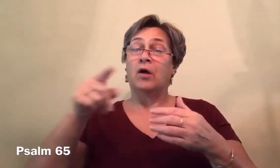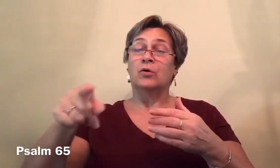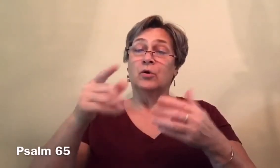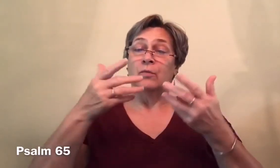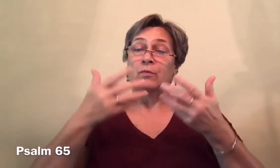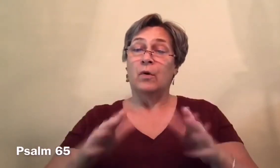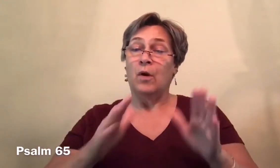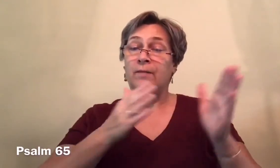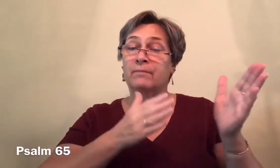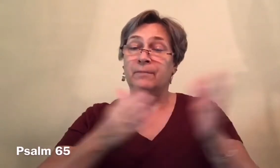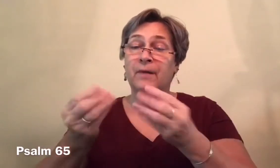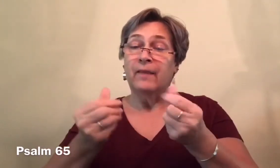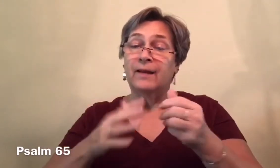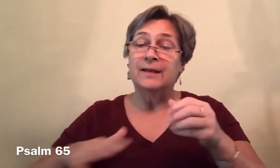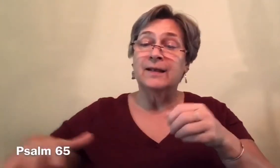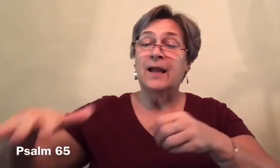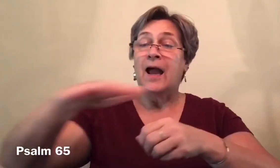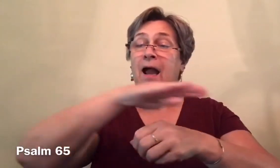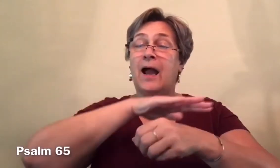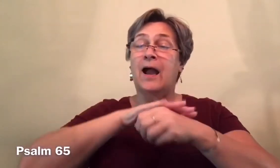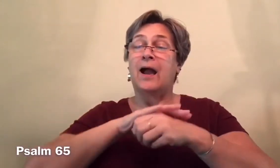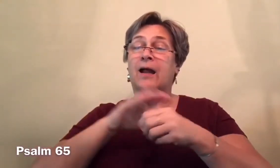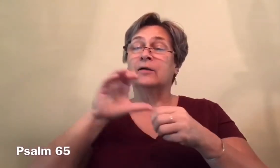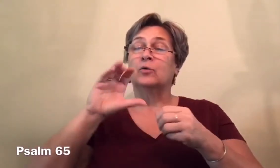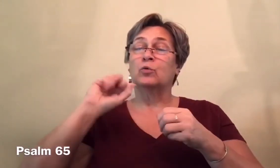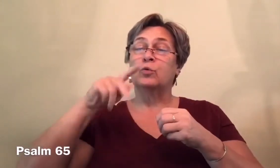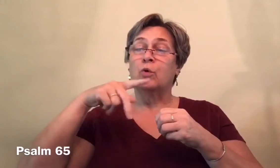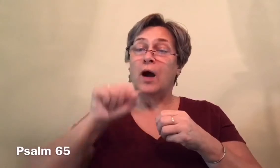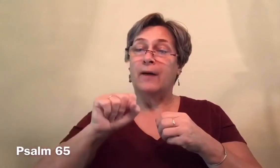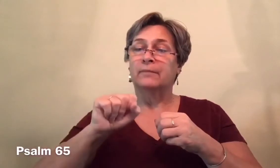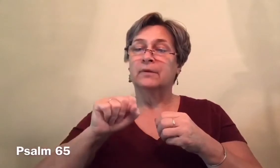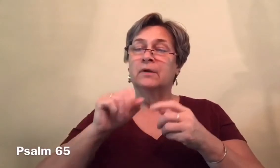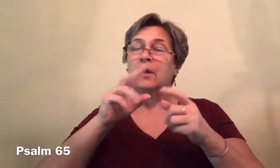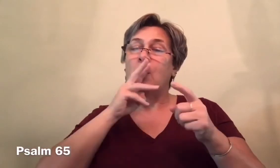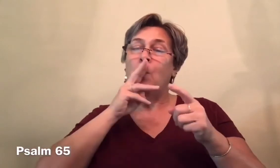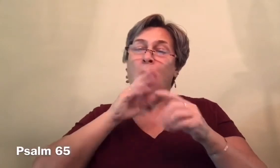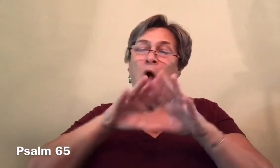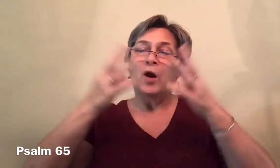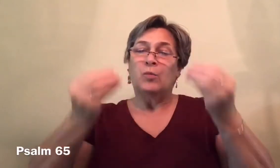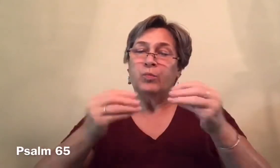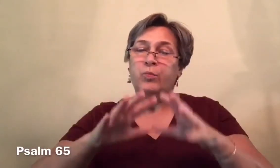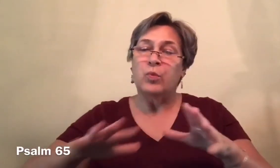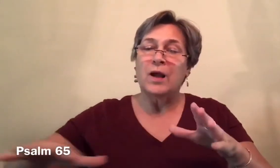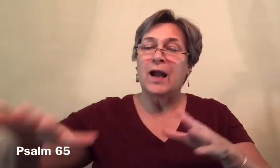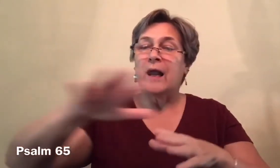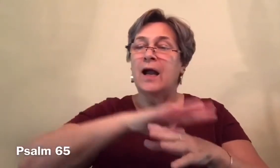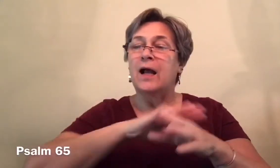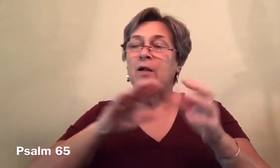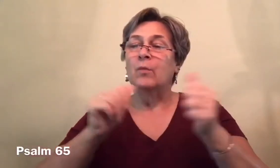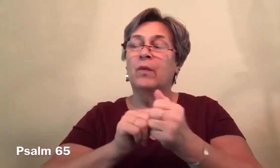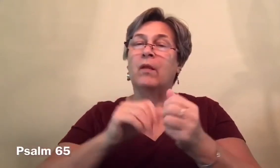Thus have you prepared the land, drenching its furrows,